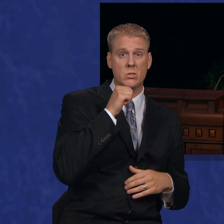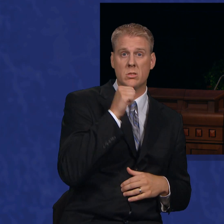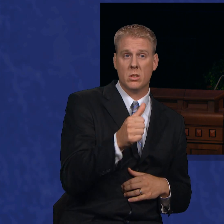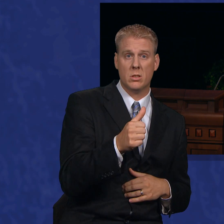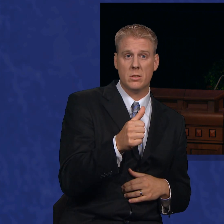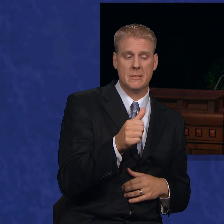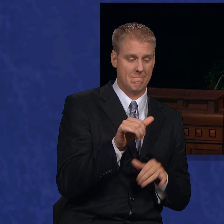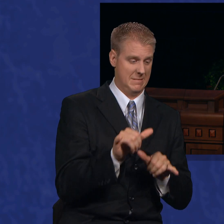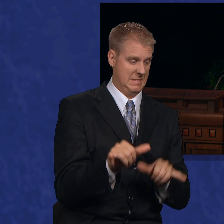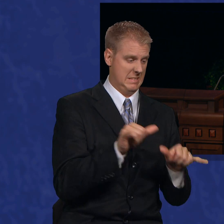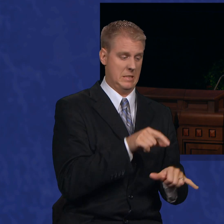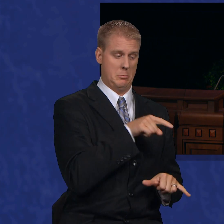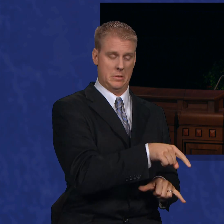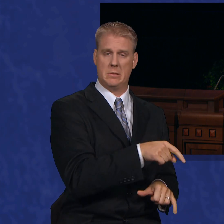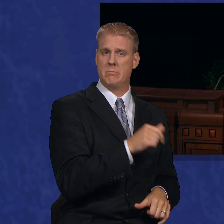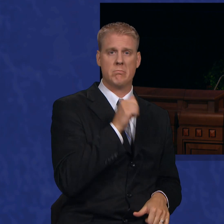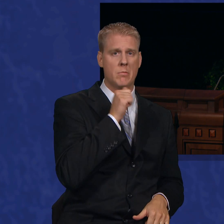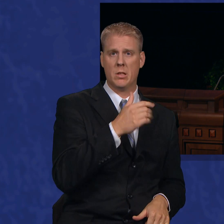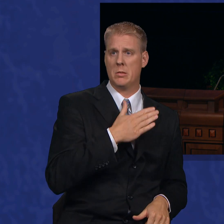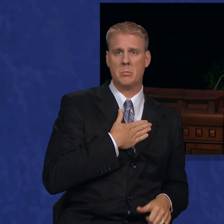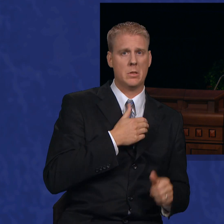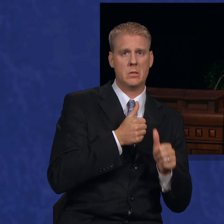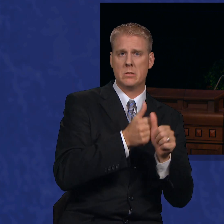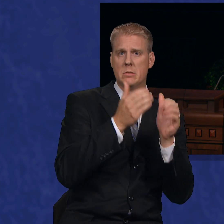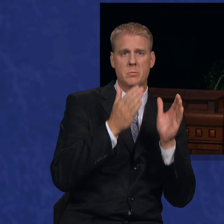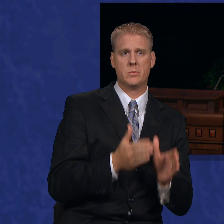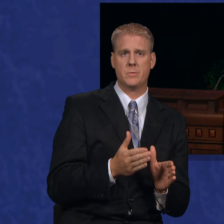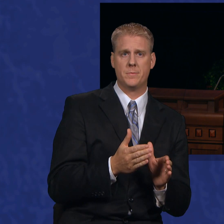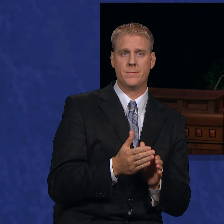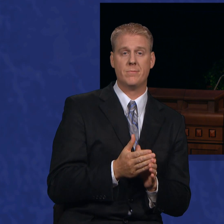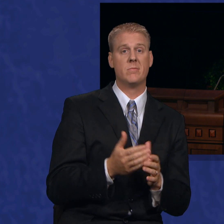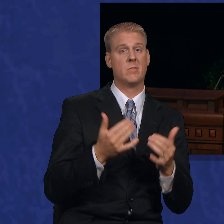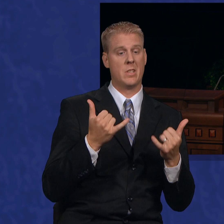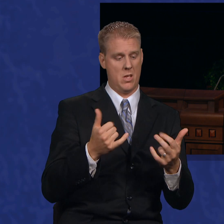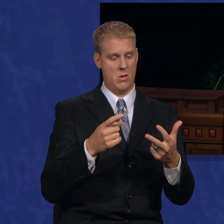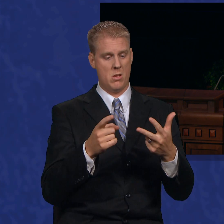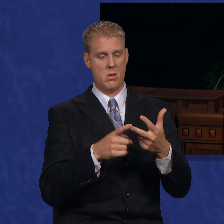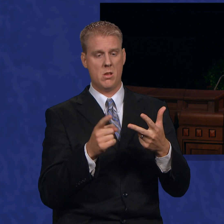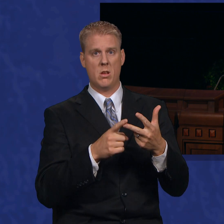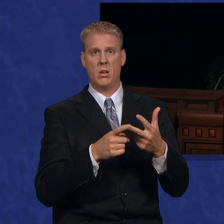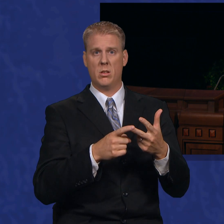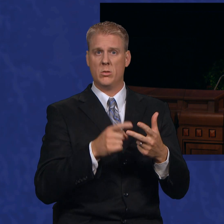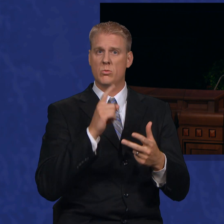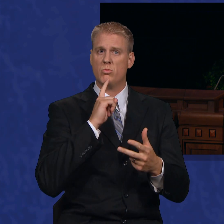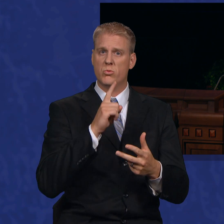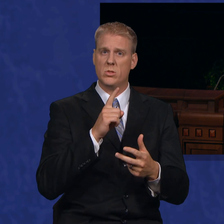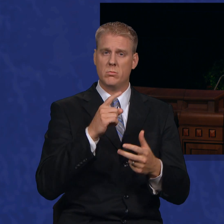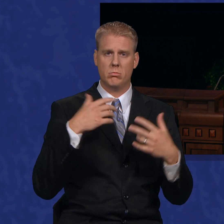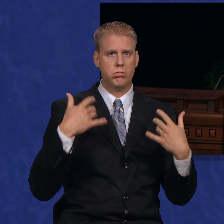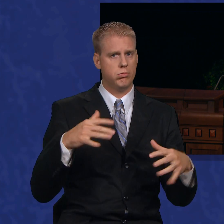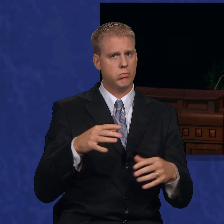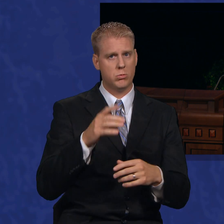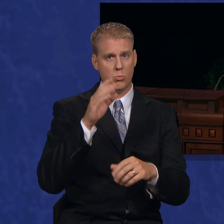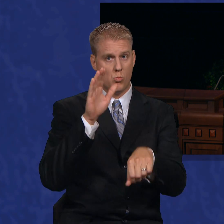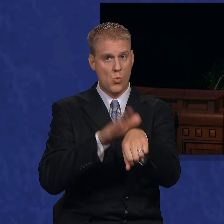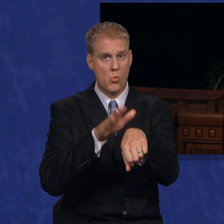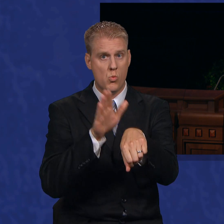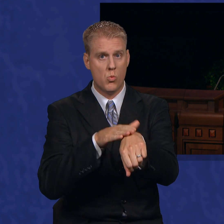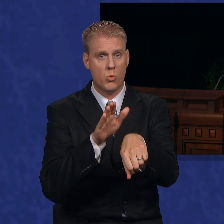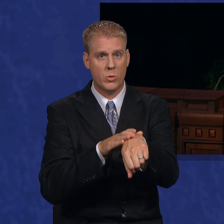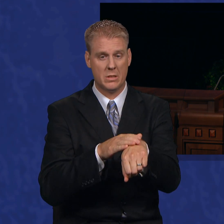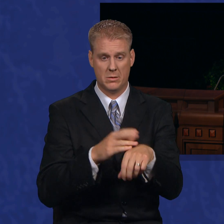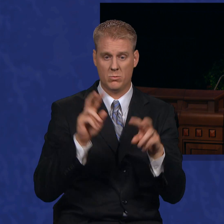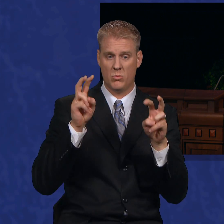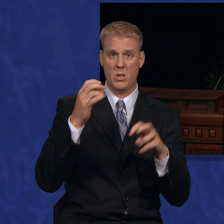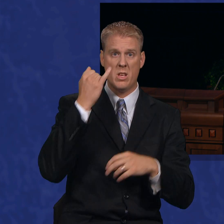the same is not my disciple. To the very forceful warning, if any man